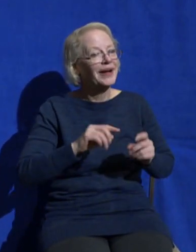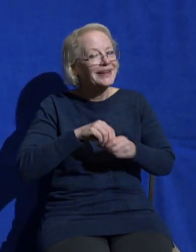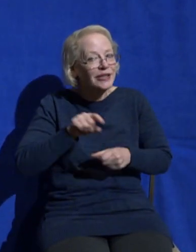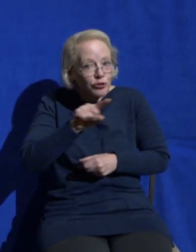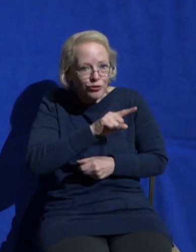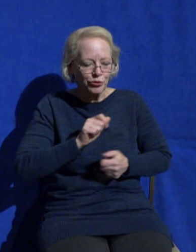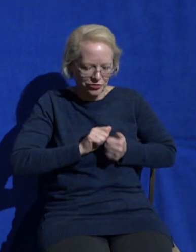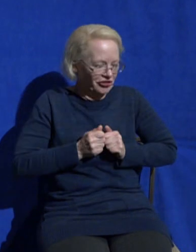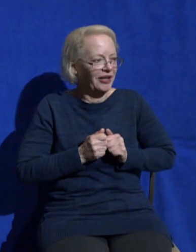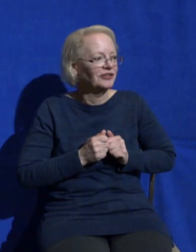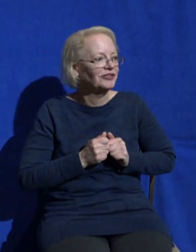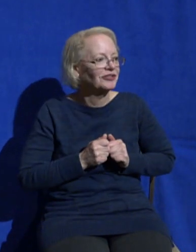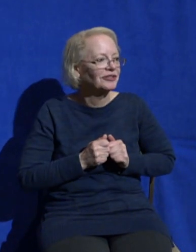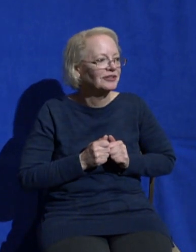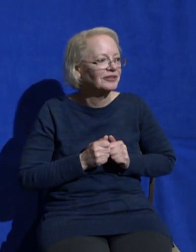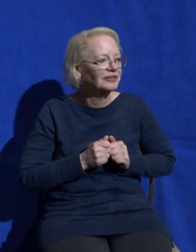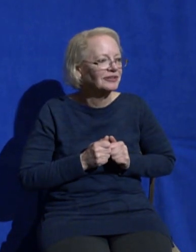like he frees you from the chokehold